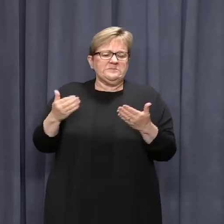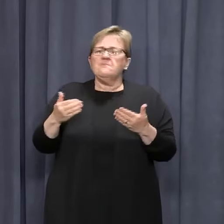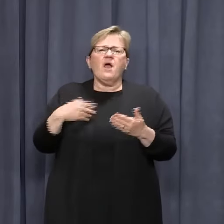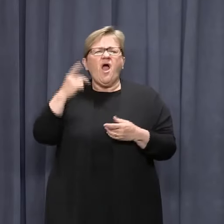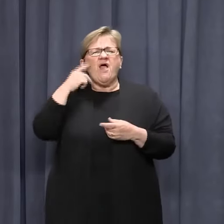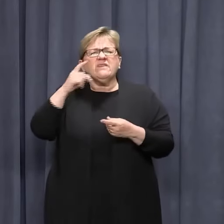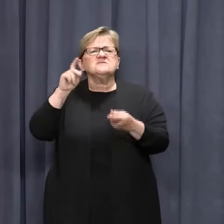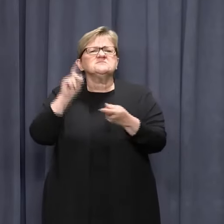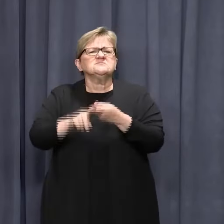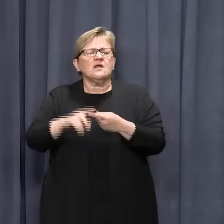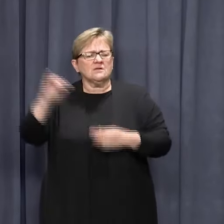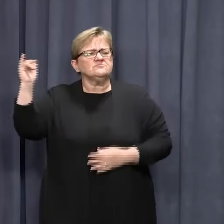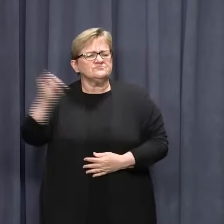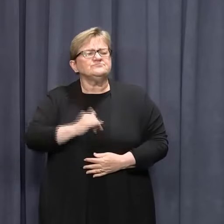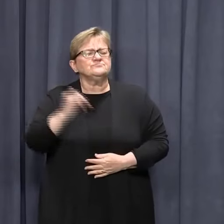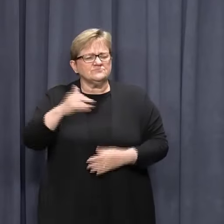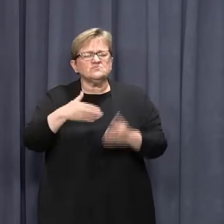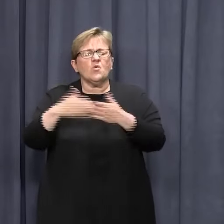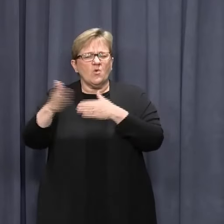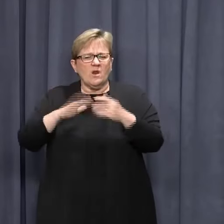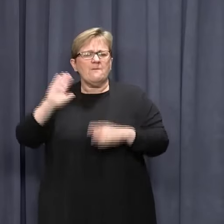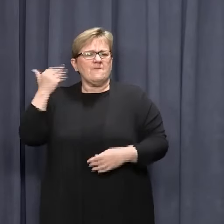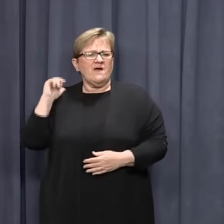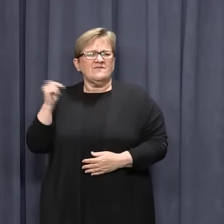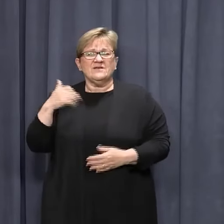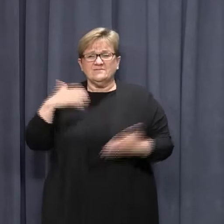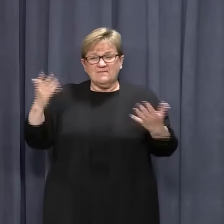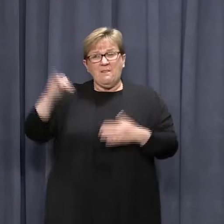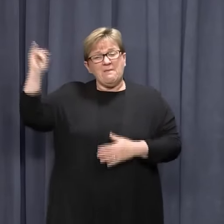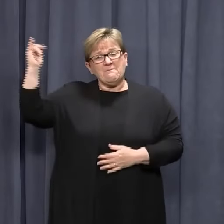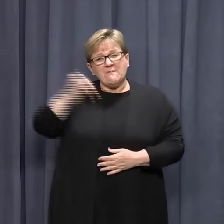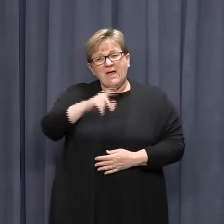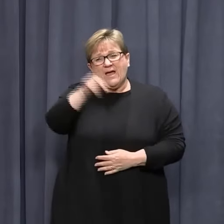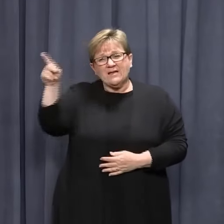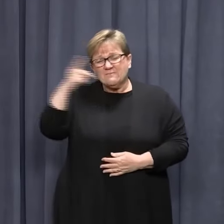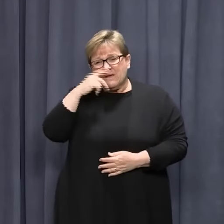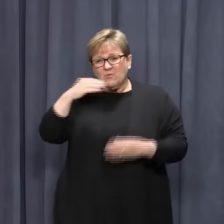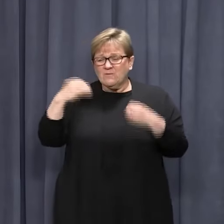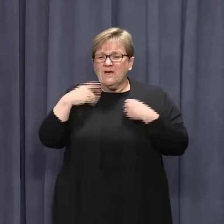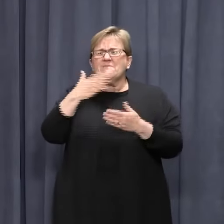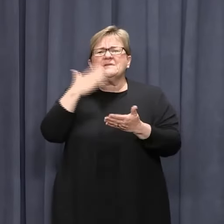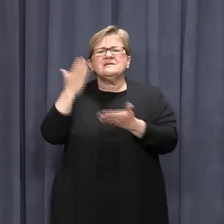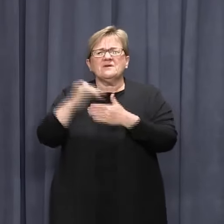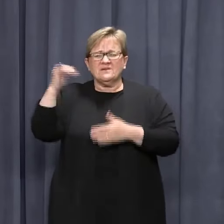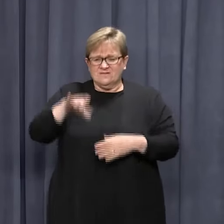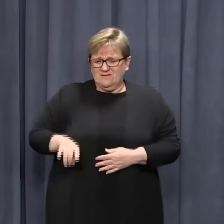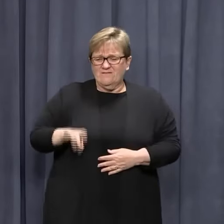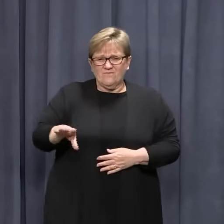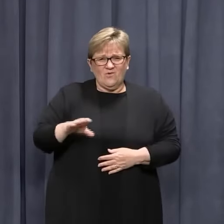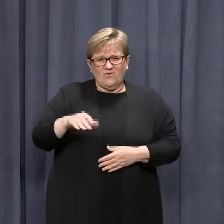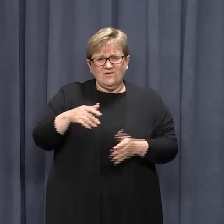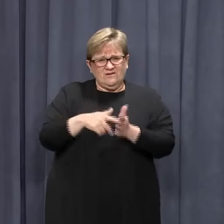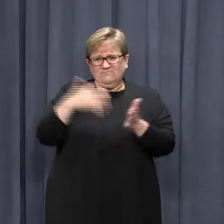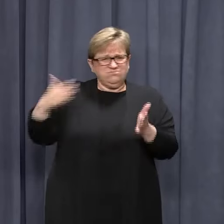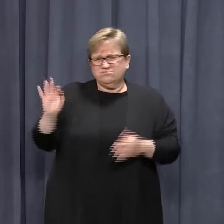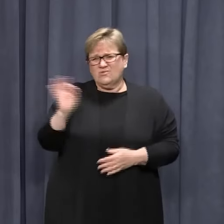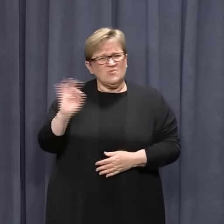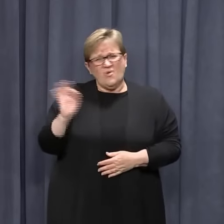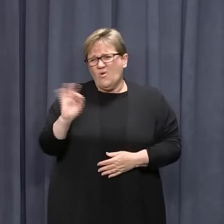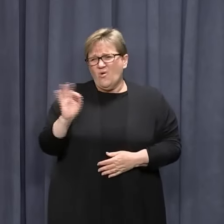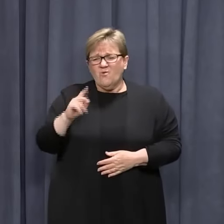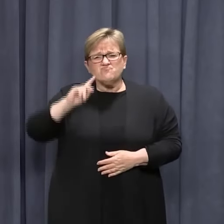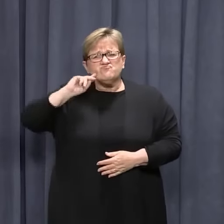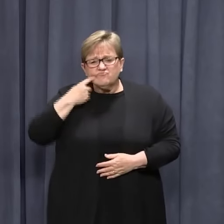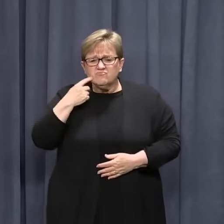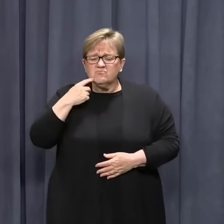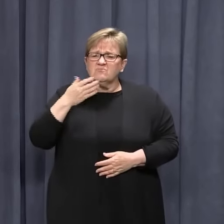expect they're still working on the basis of December 8. I'd encourage the airlines to make sure that their flights are affordable and not to